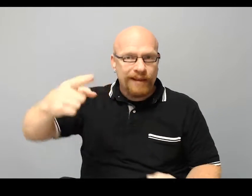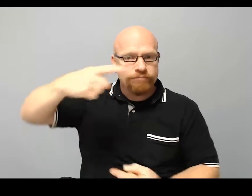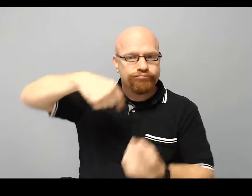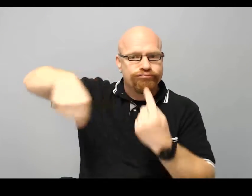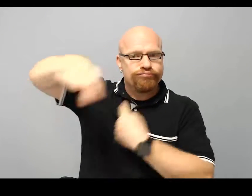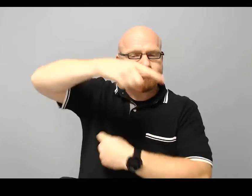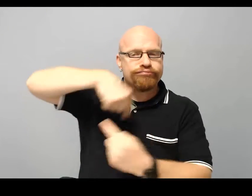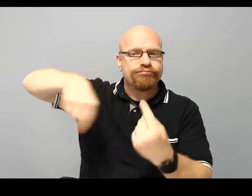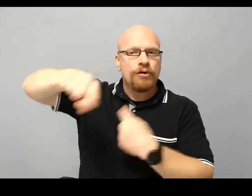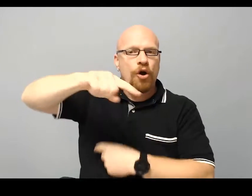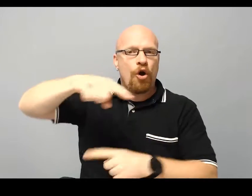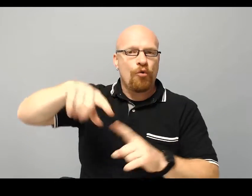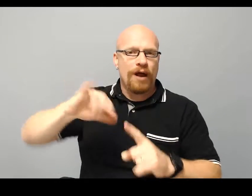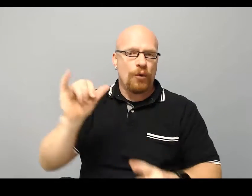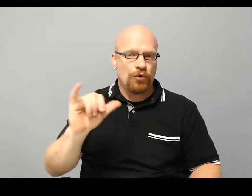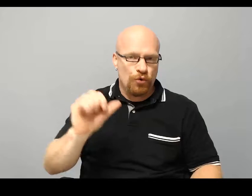round two.